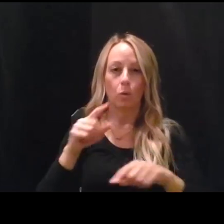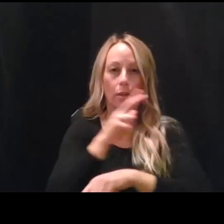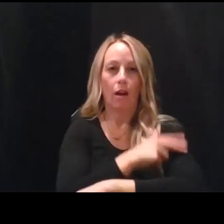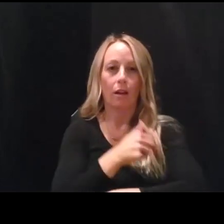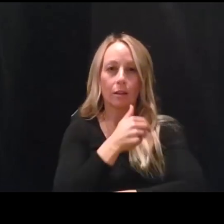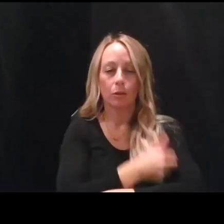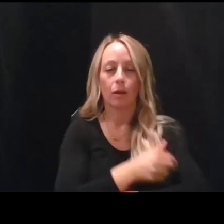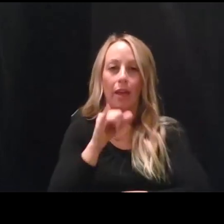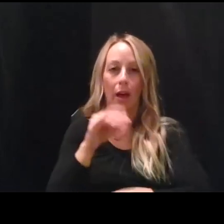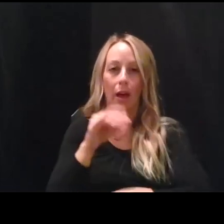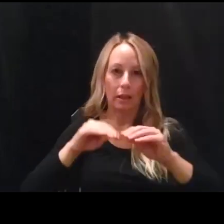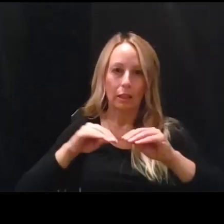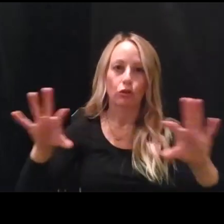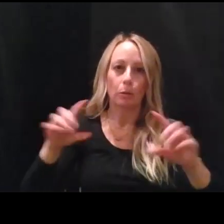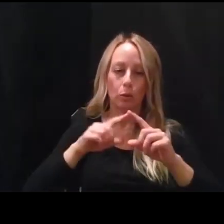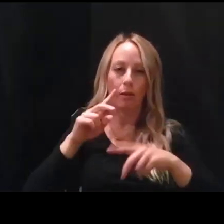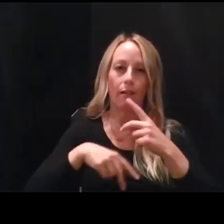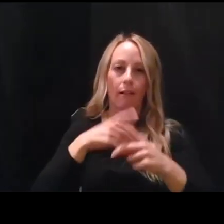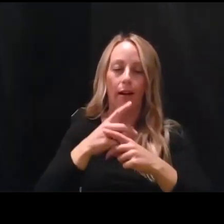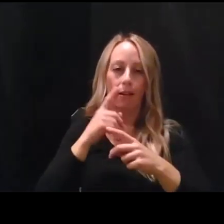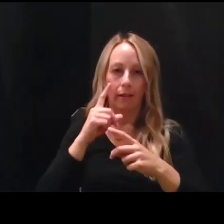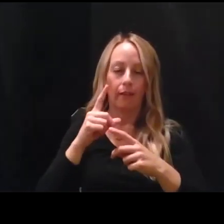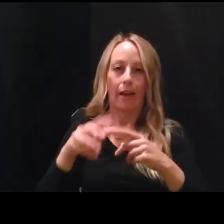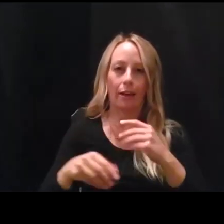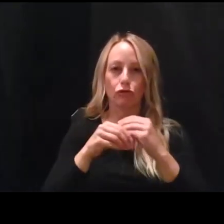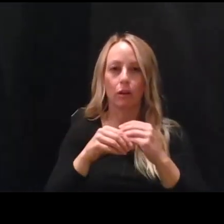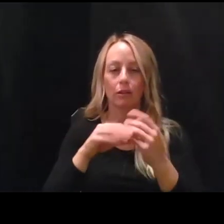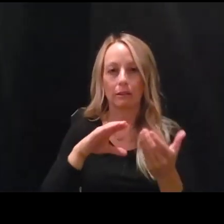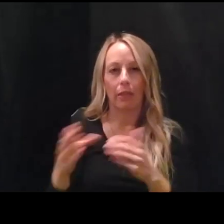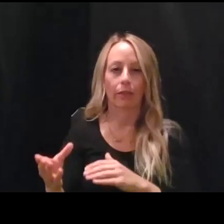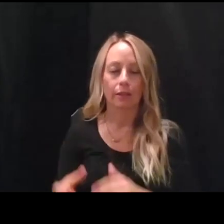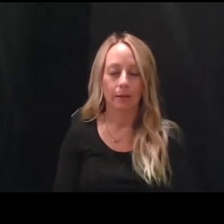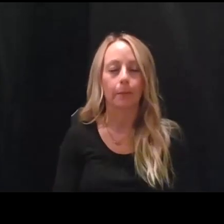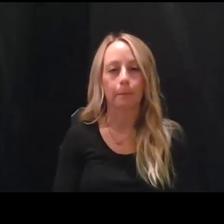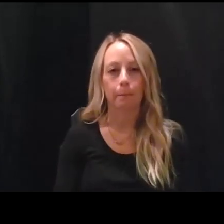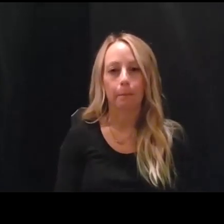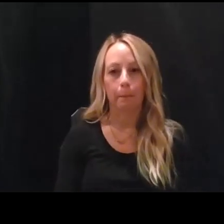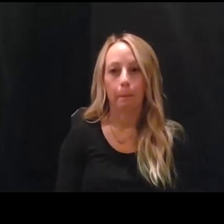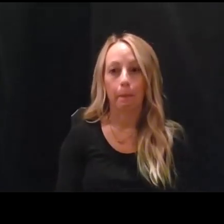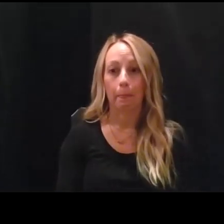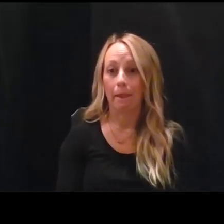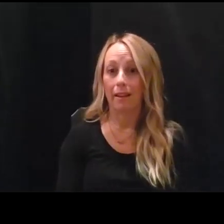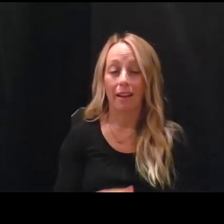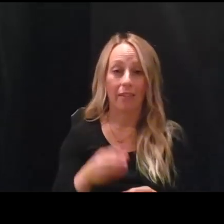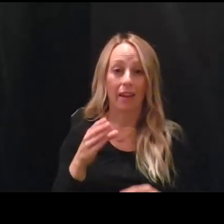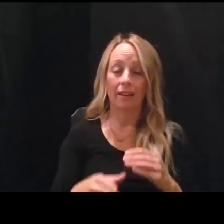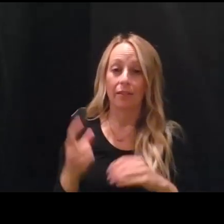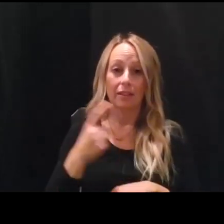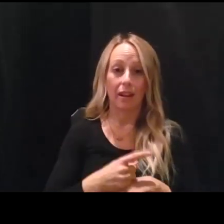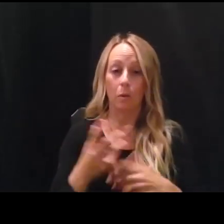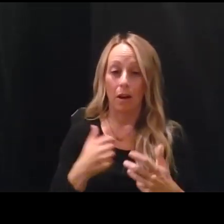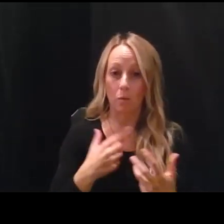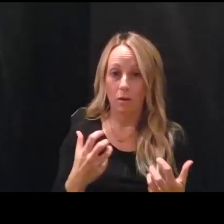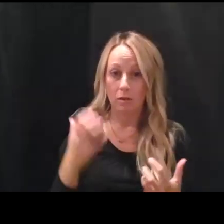contribute to those kinds of excess deaths. Uh, and at the end of the day, what I want to know,